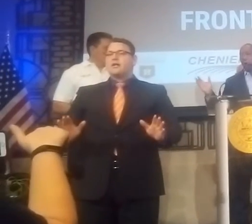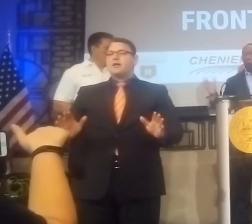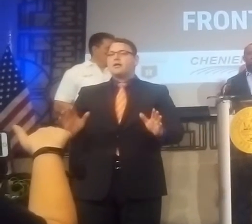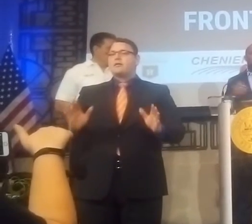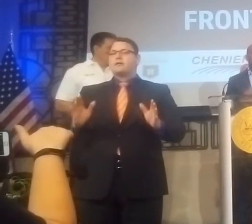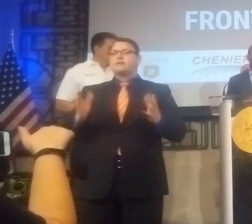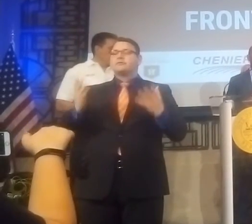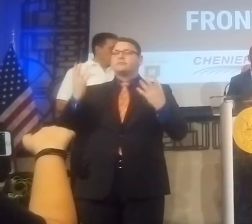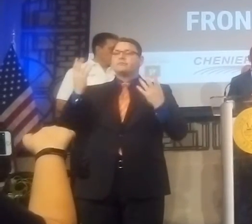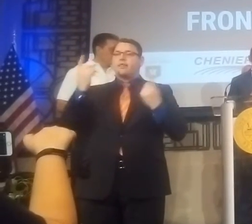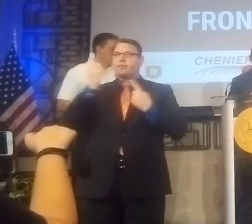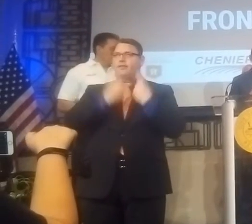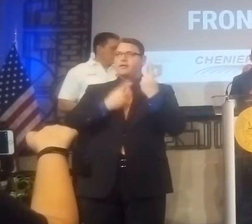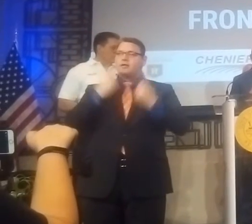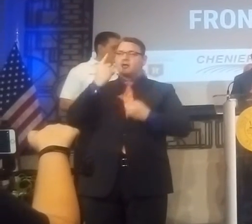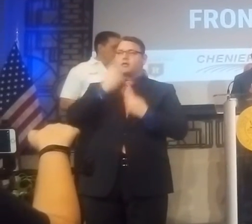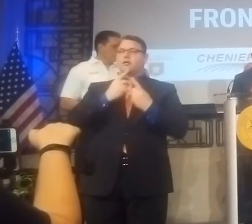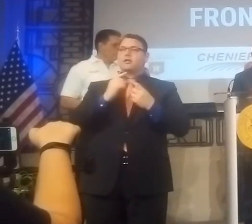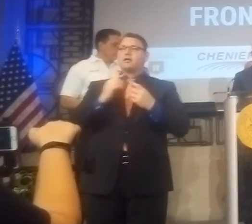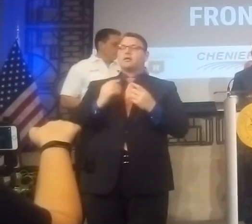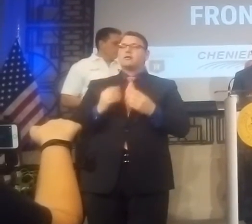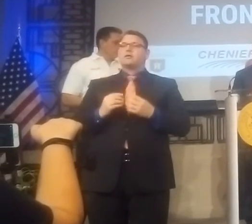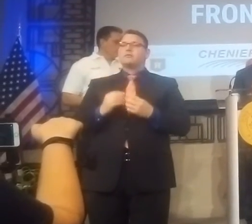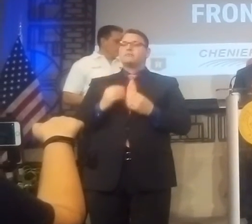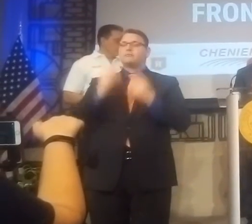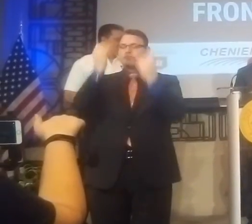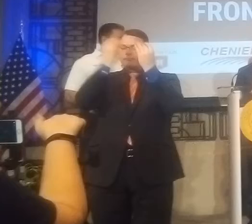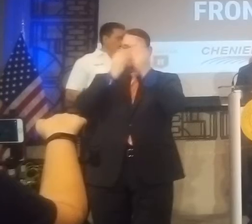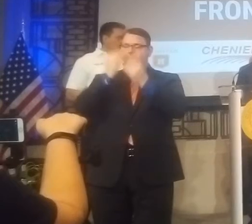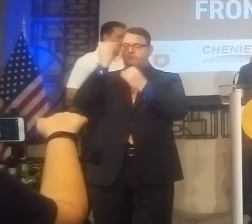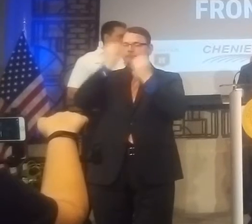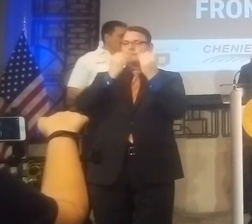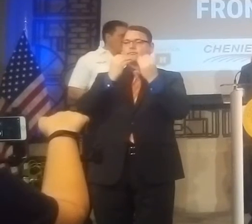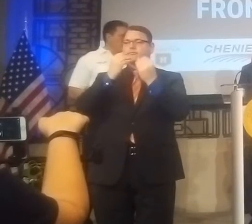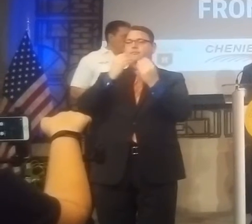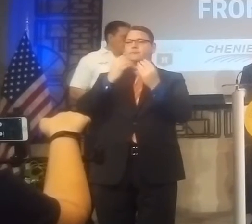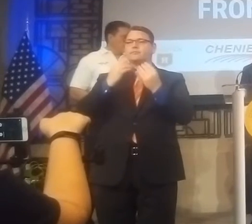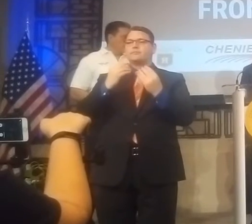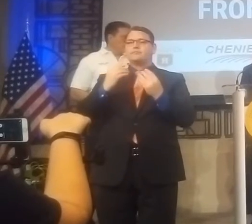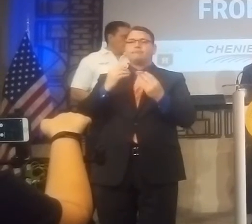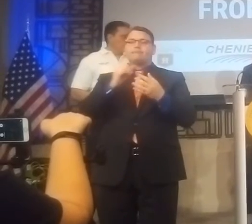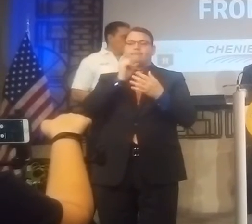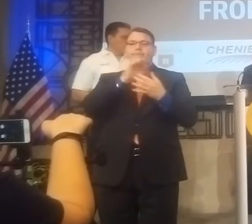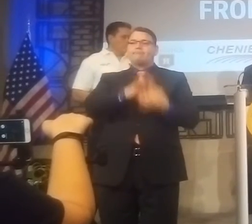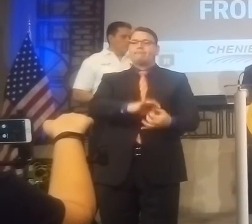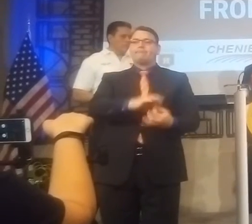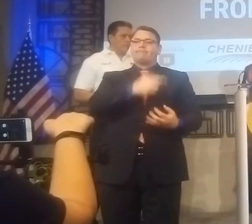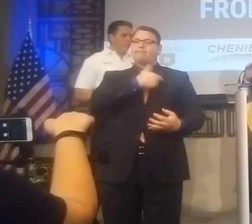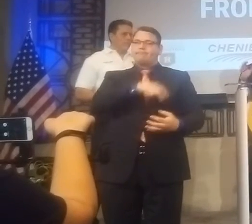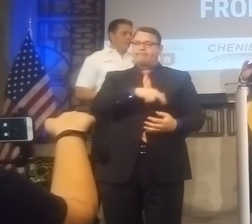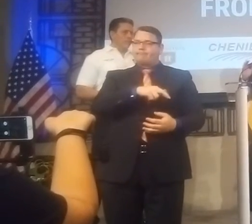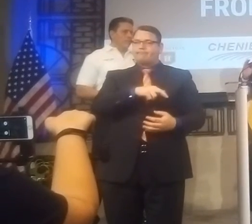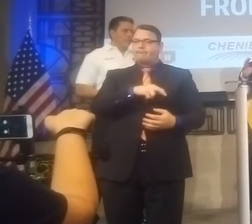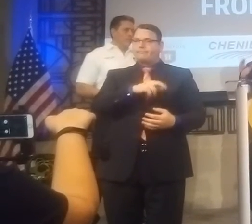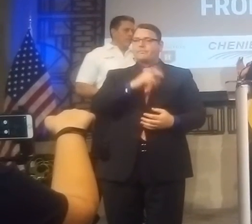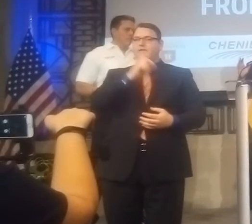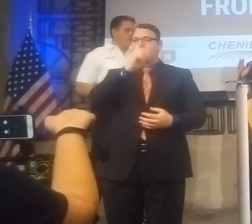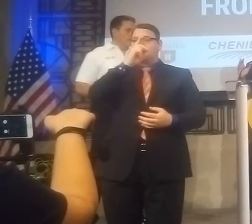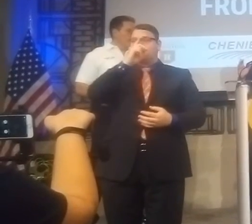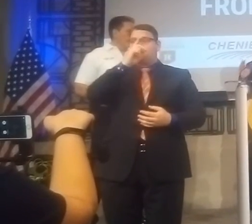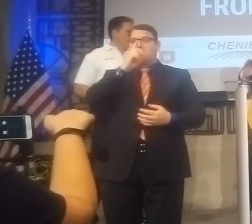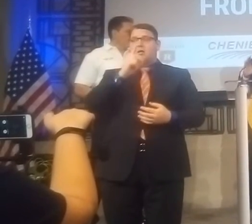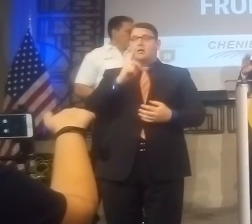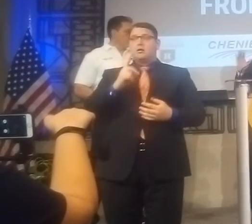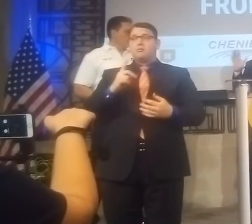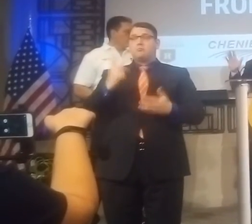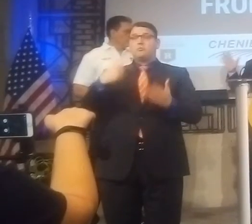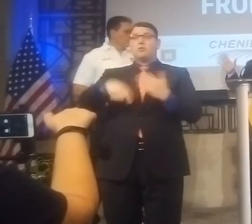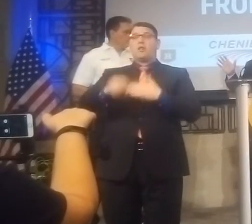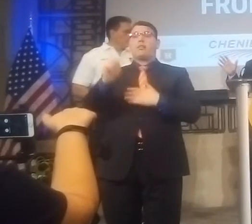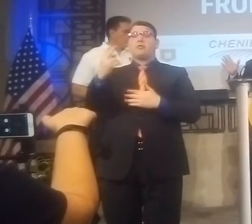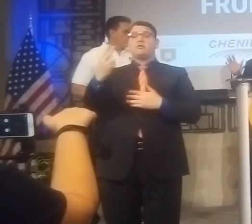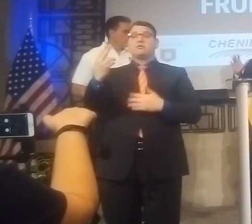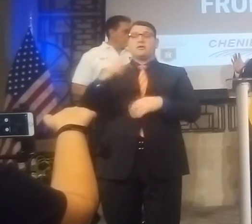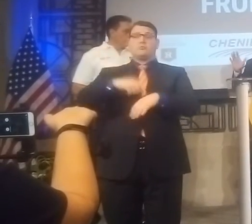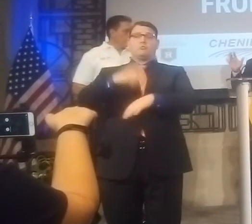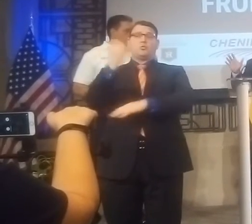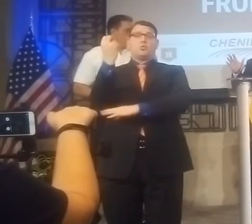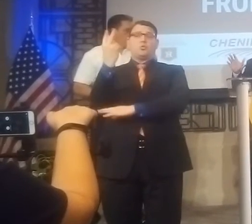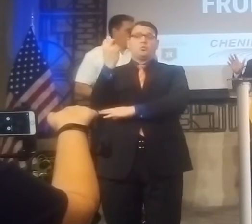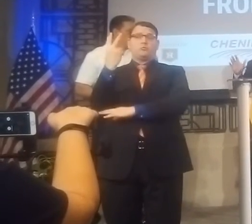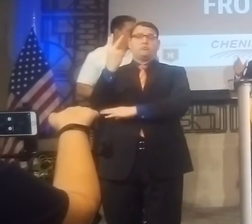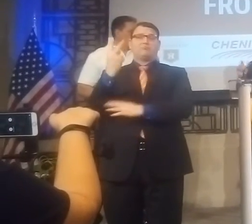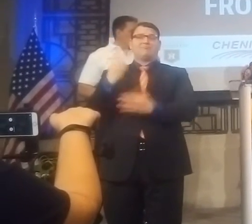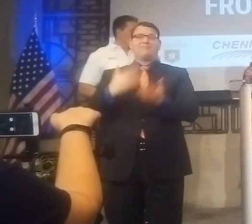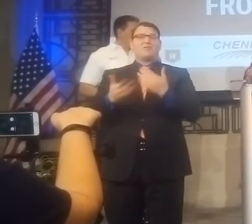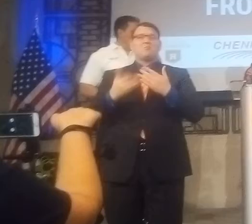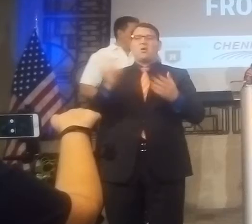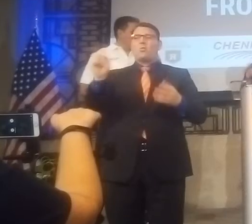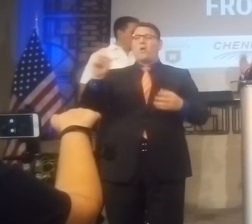you are. I think we're gonna do that next Thursday at noon so at noon next Thursday wherever you are at